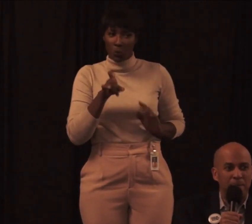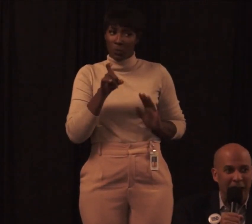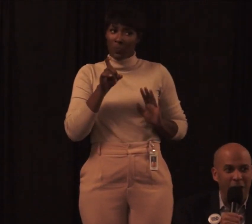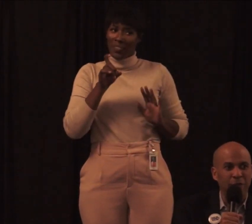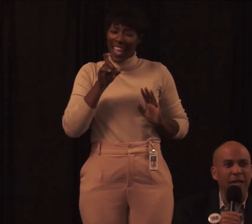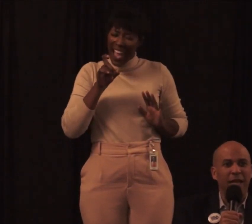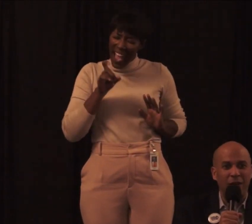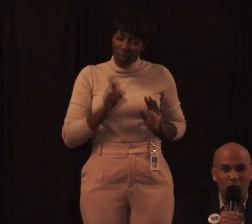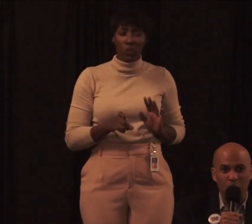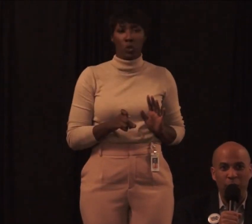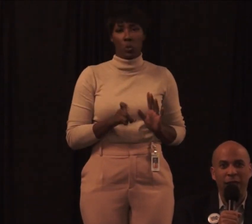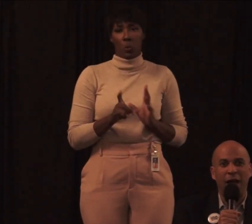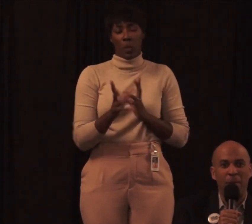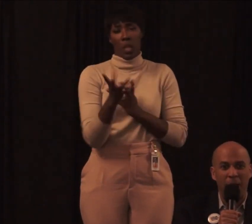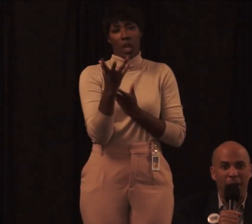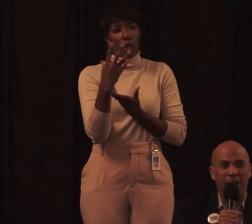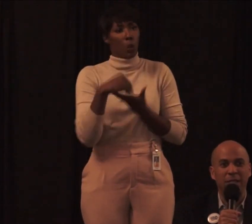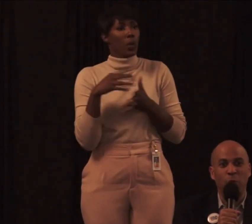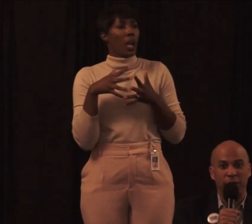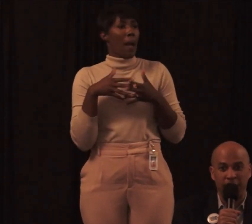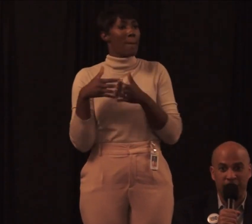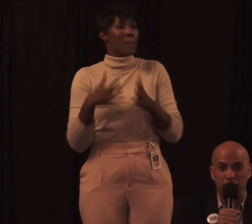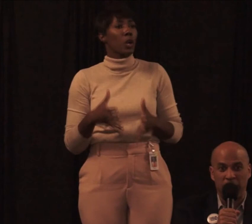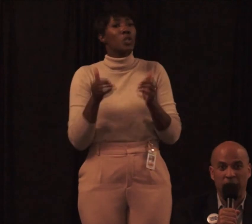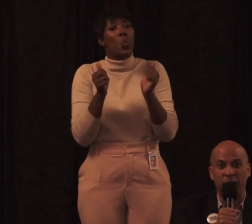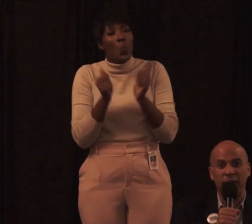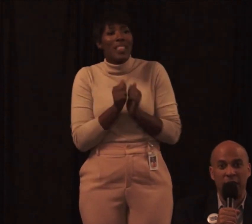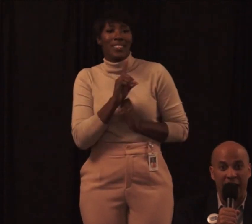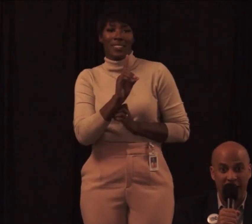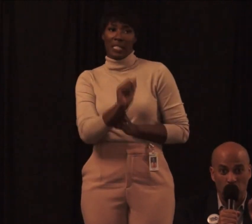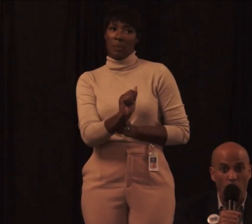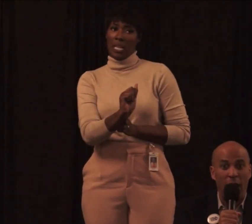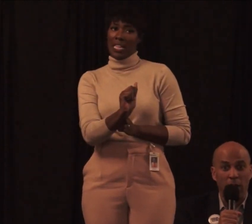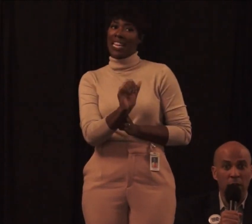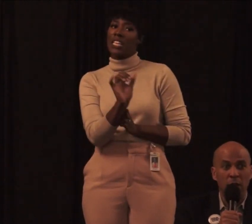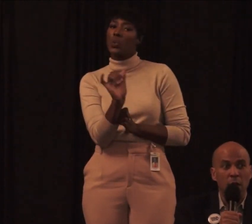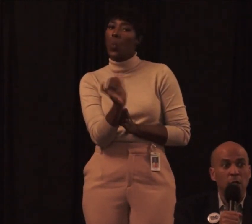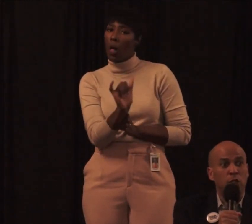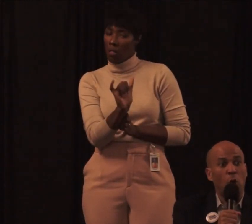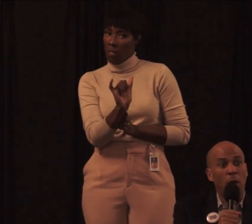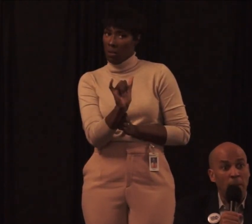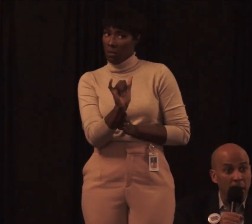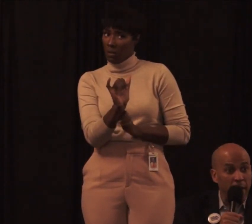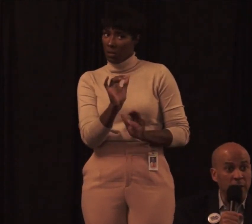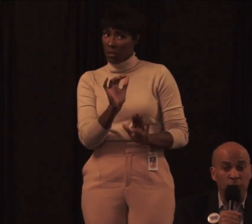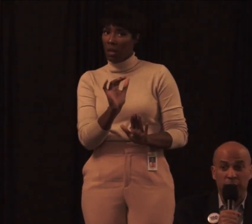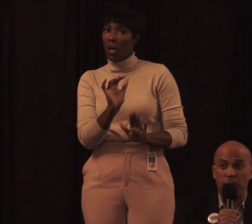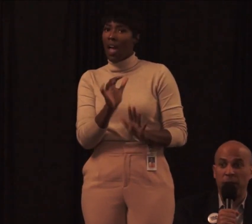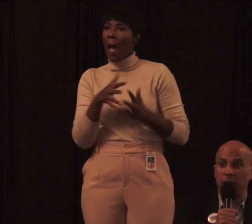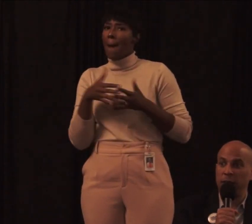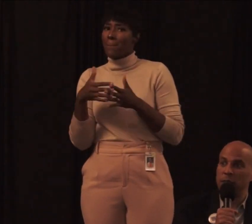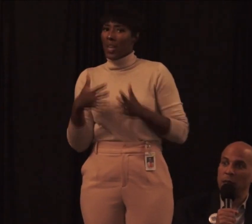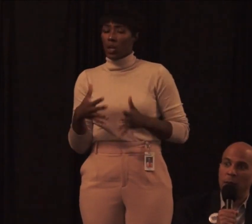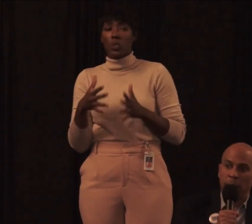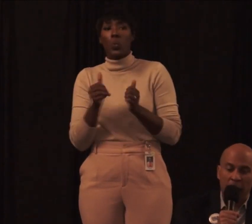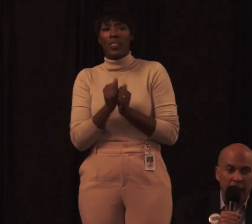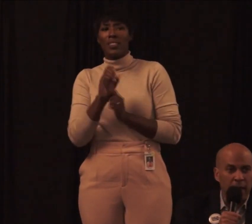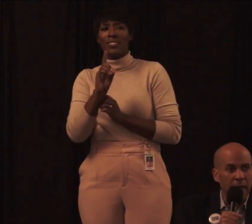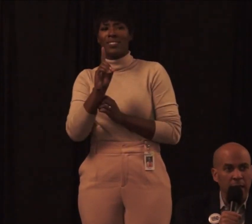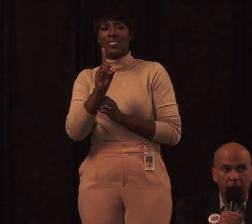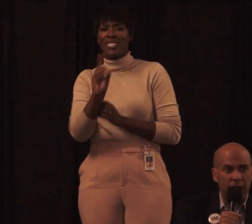about including Americans with disabilities as well. So Americans with disabilities,